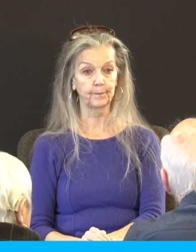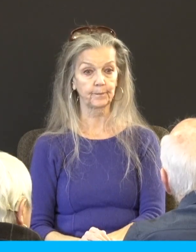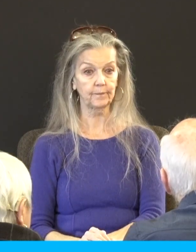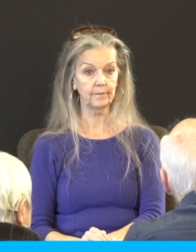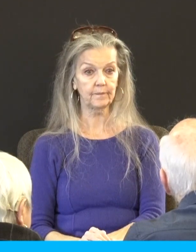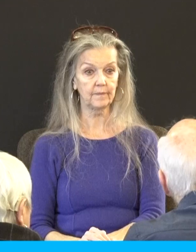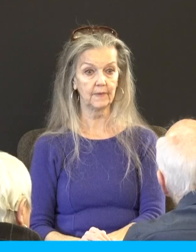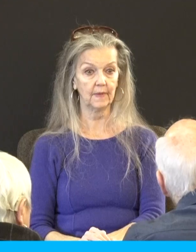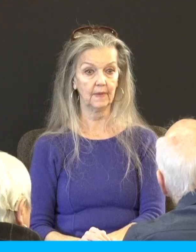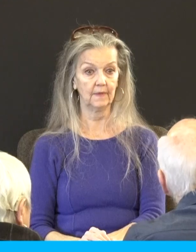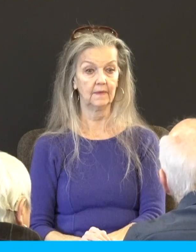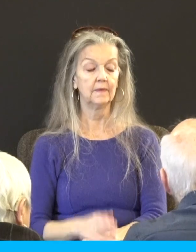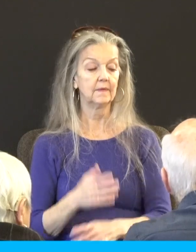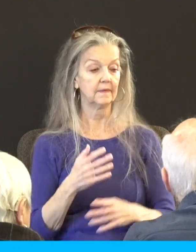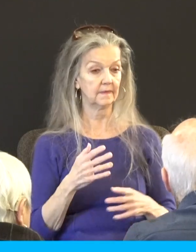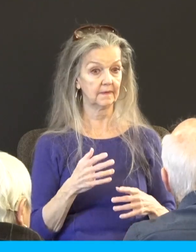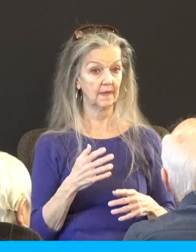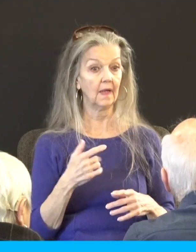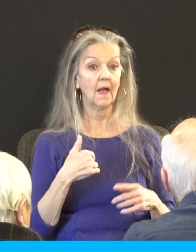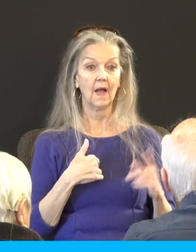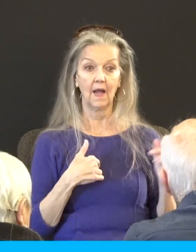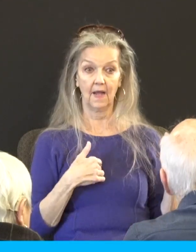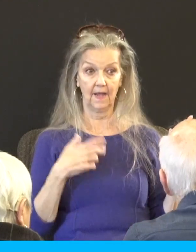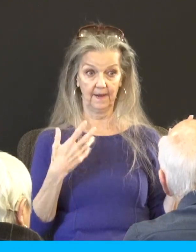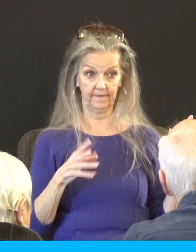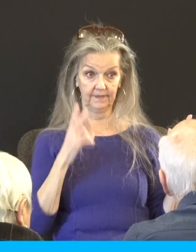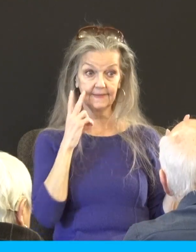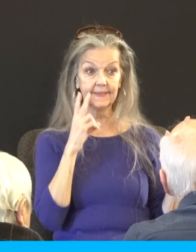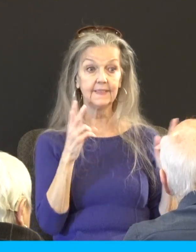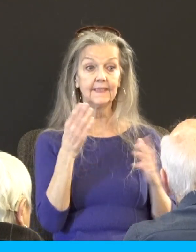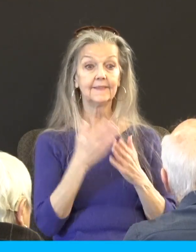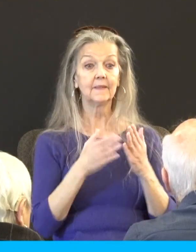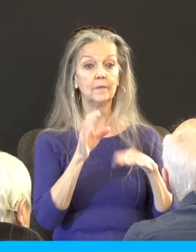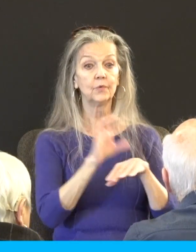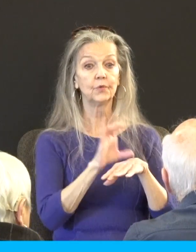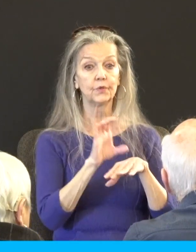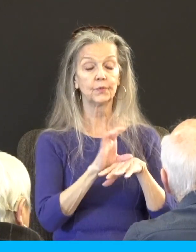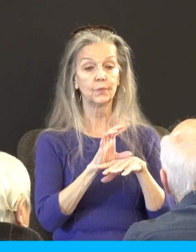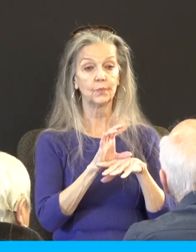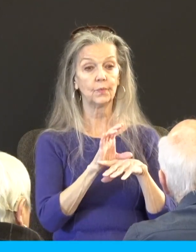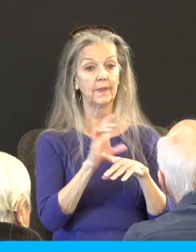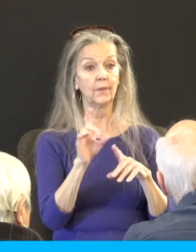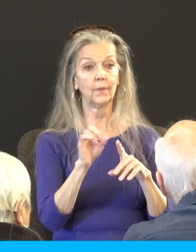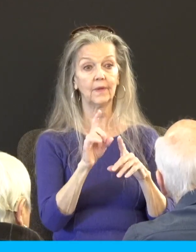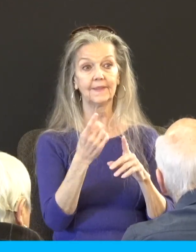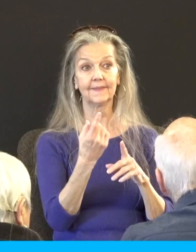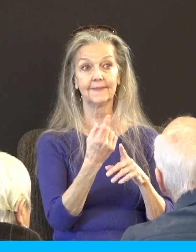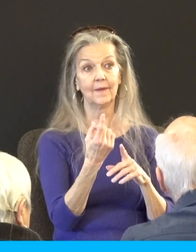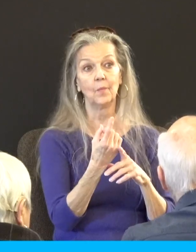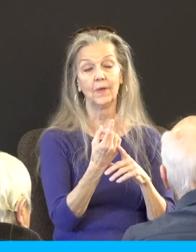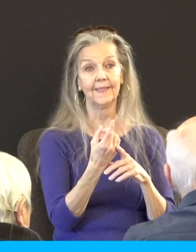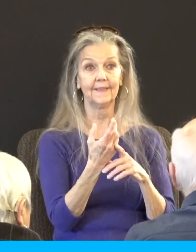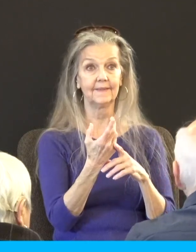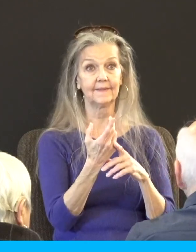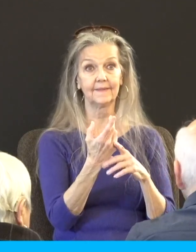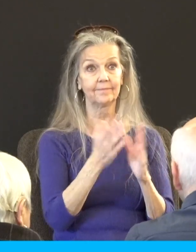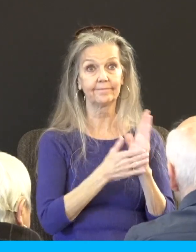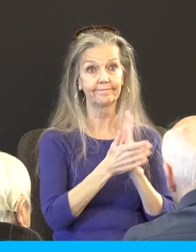I have seen churches we don't but I have seen churches where someone is caught up in an affair or a problem or whatever it may be that have actually